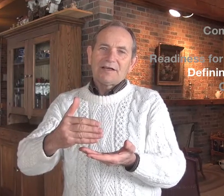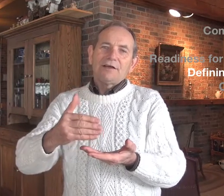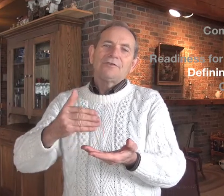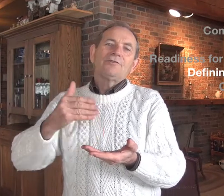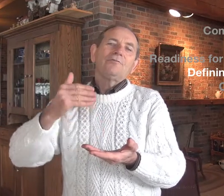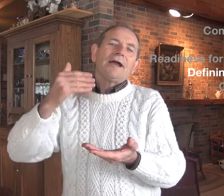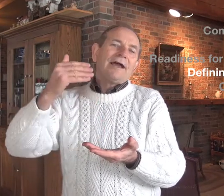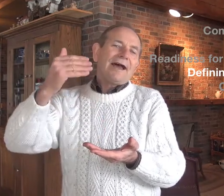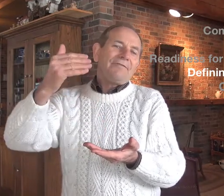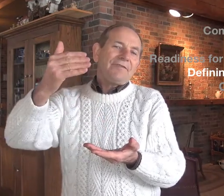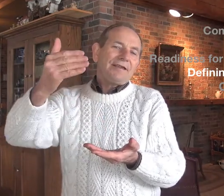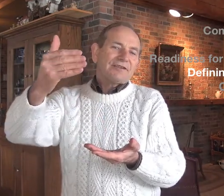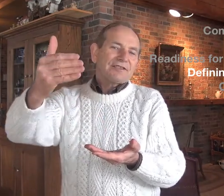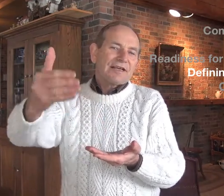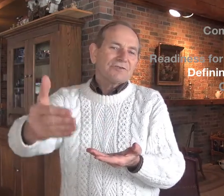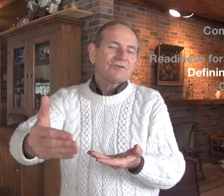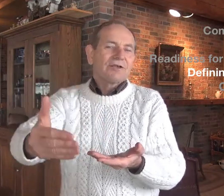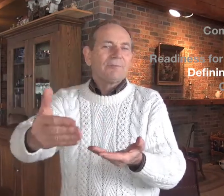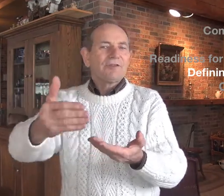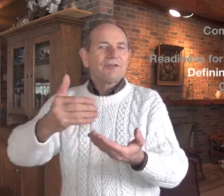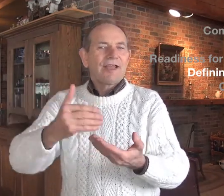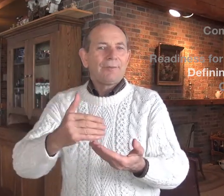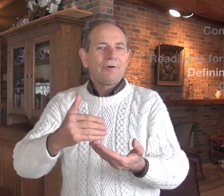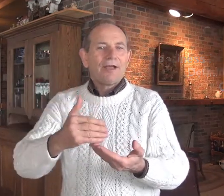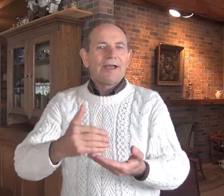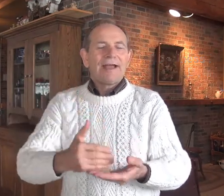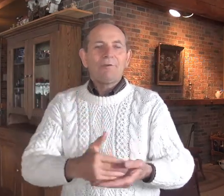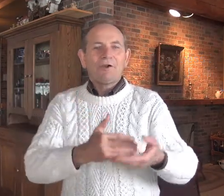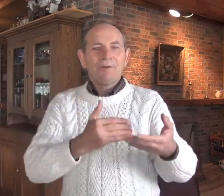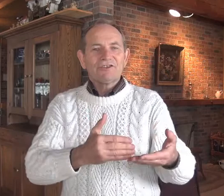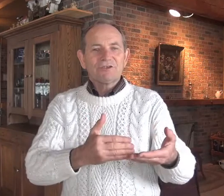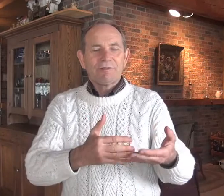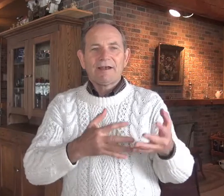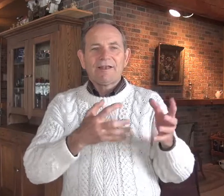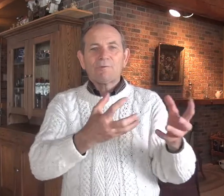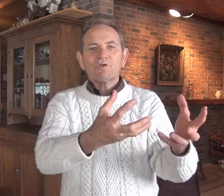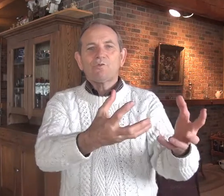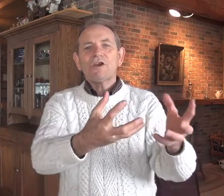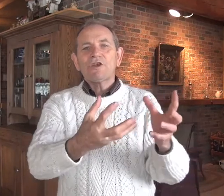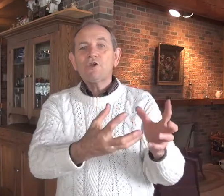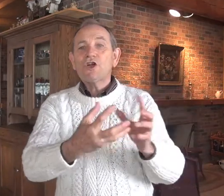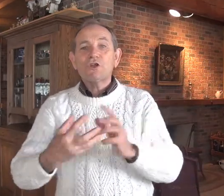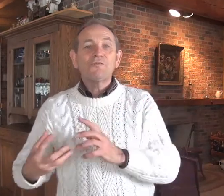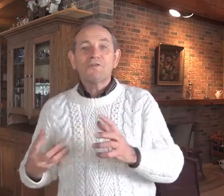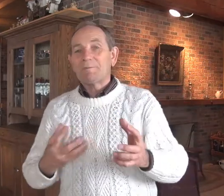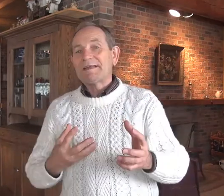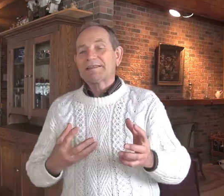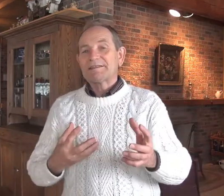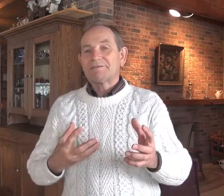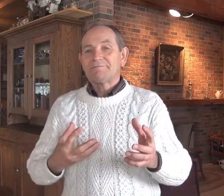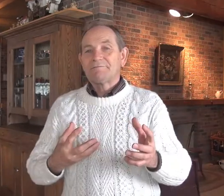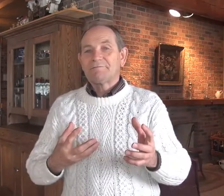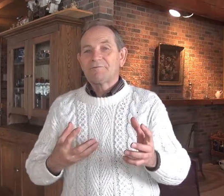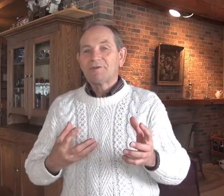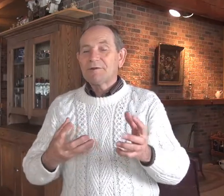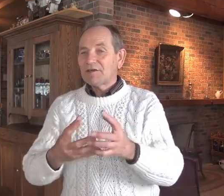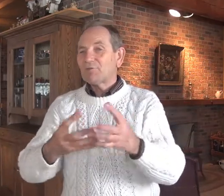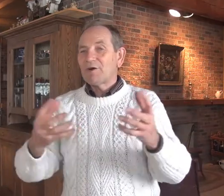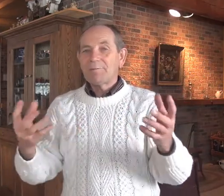to have the successors come to the table and build a business plan. In other words, what are you going to do for the business? Just because you want to